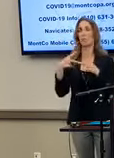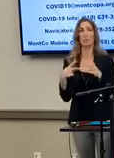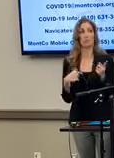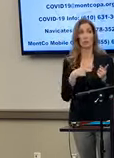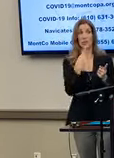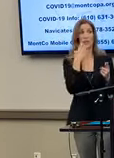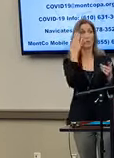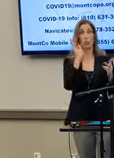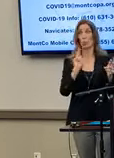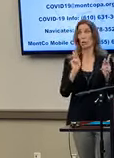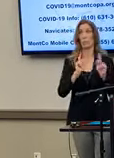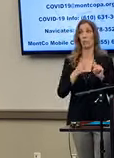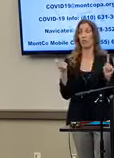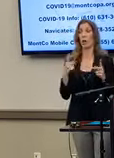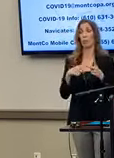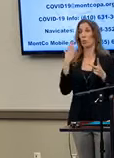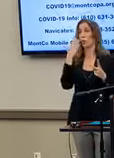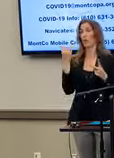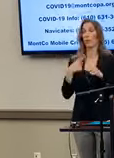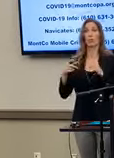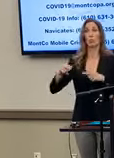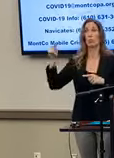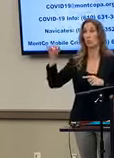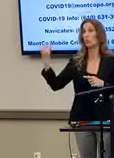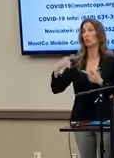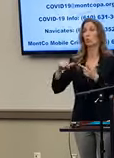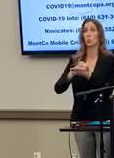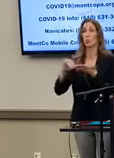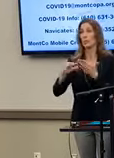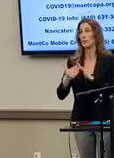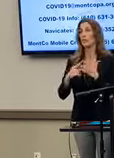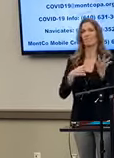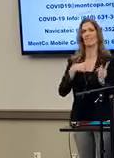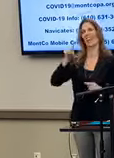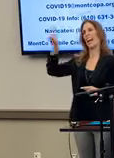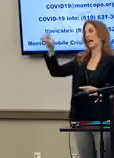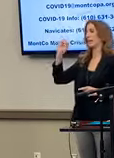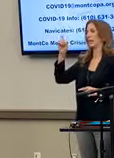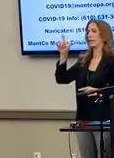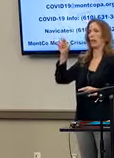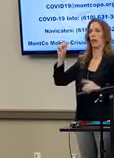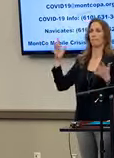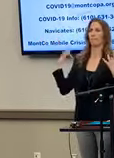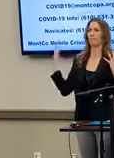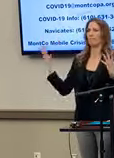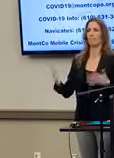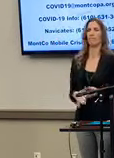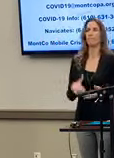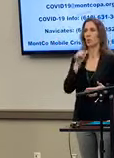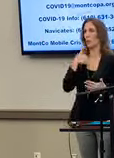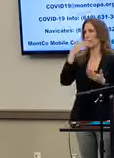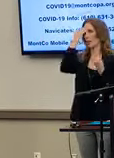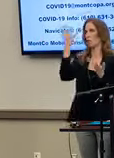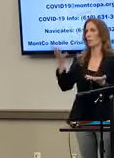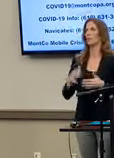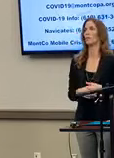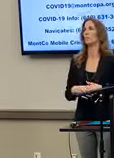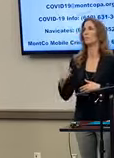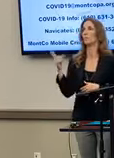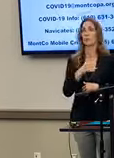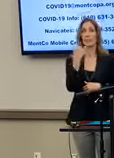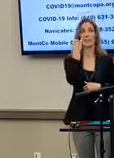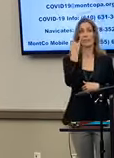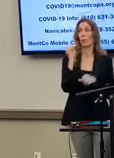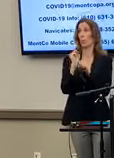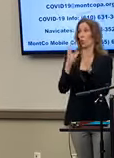where these people are from. Do you know if there's anybody from North Jersey, New York City, Washington? ask Salon those questions. I don't have that information. But if one of those